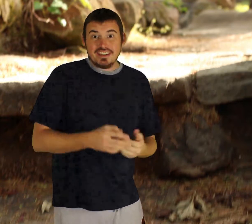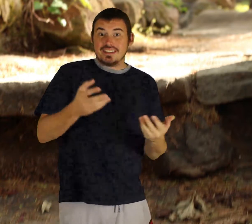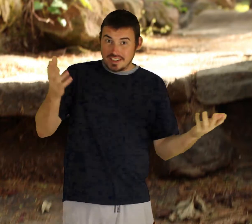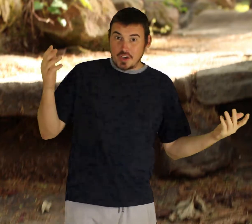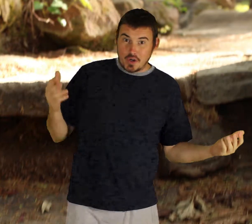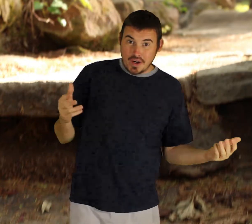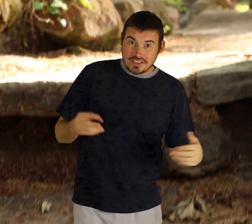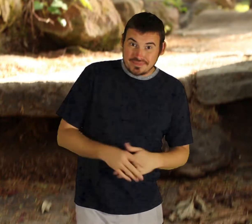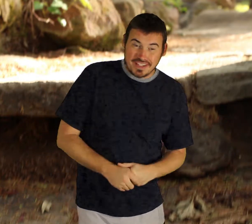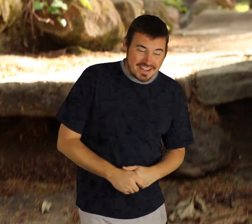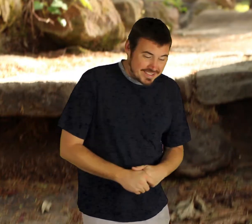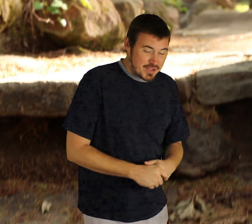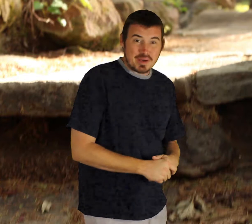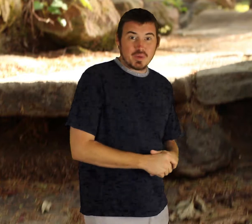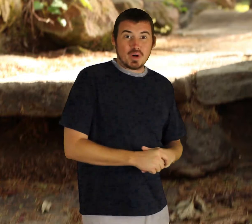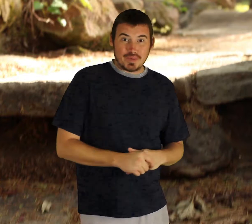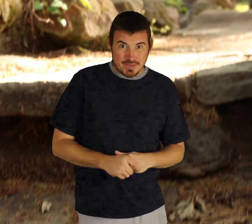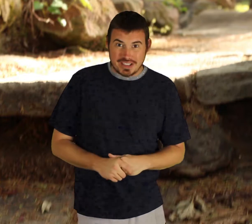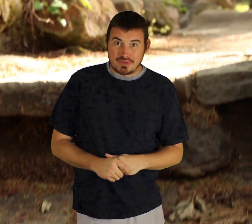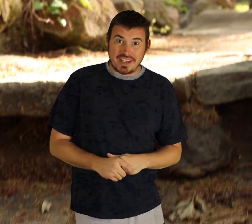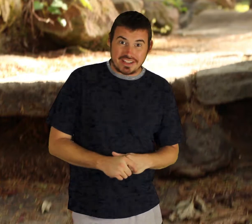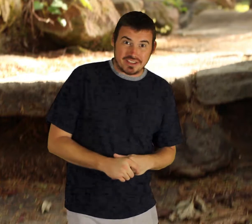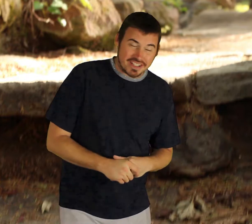you're welcome these are the people who are responsible for that indirectly